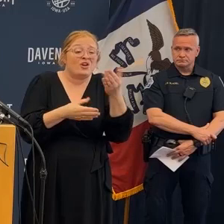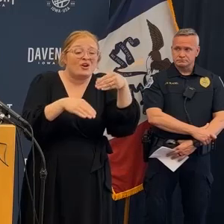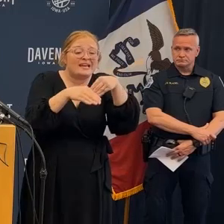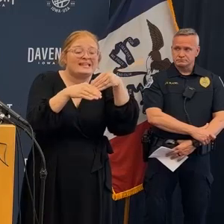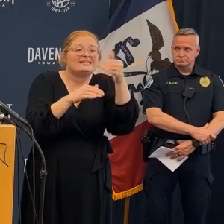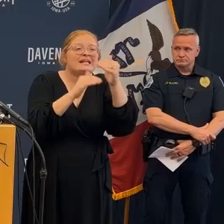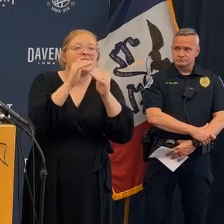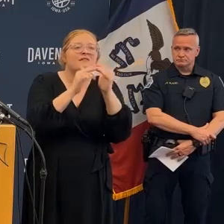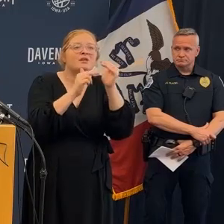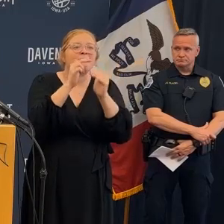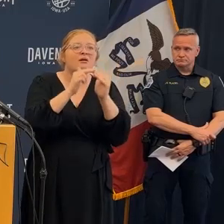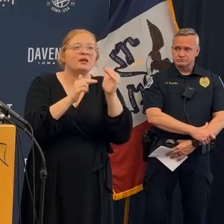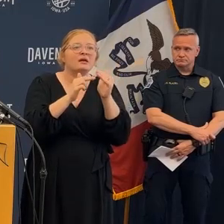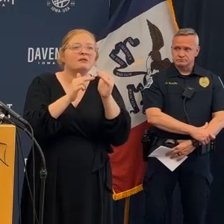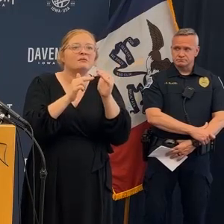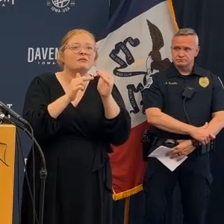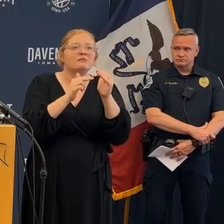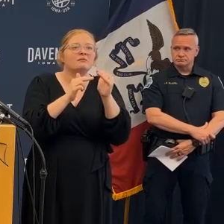life